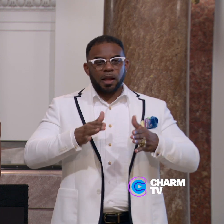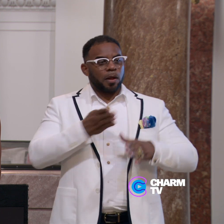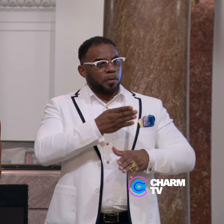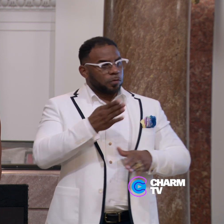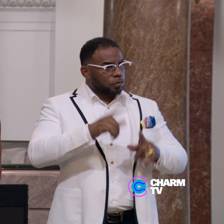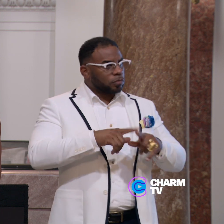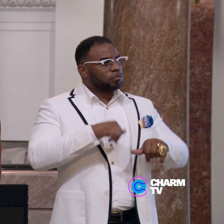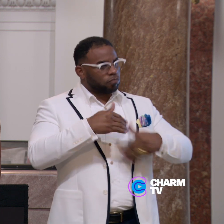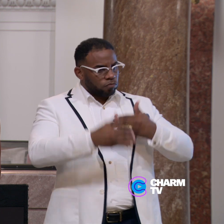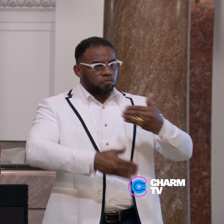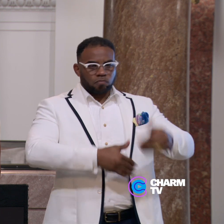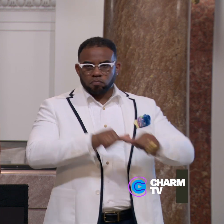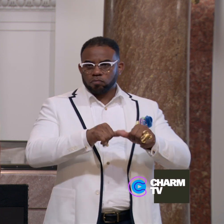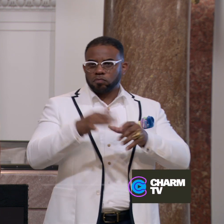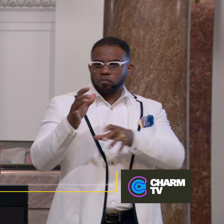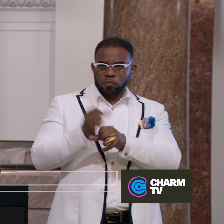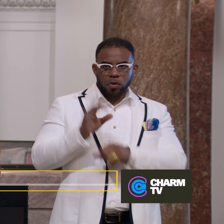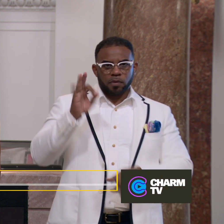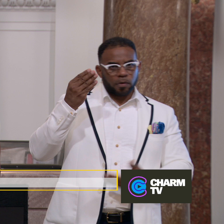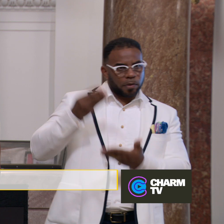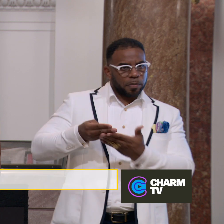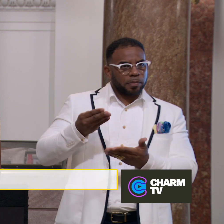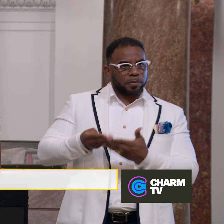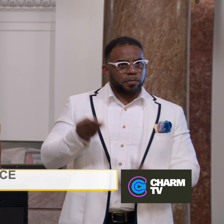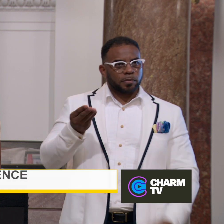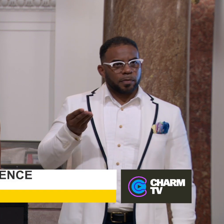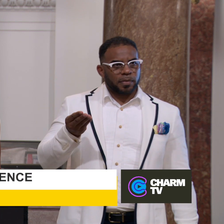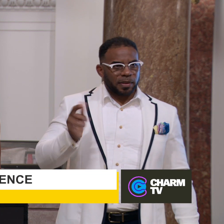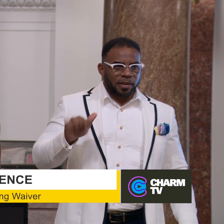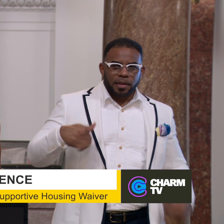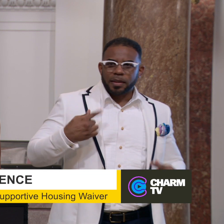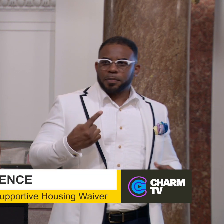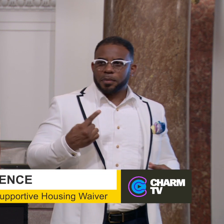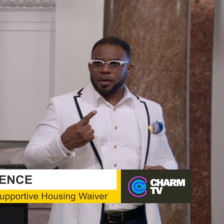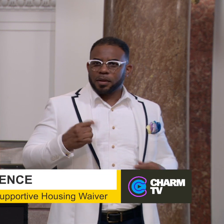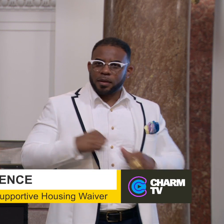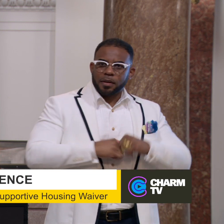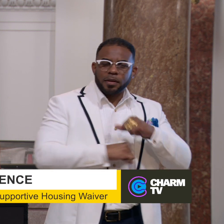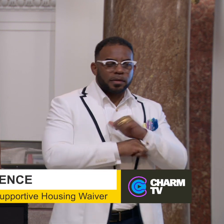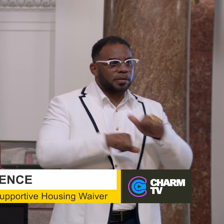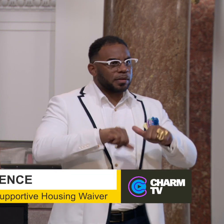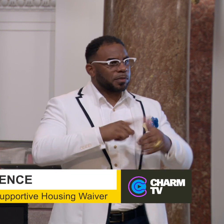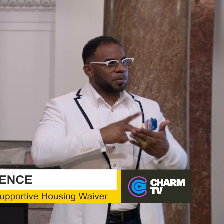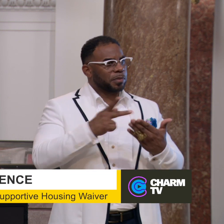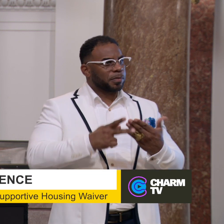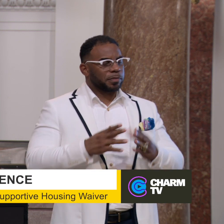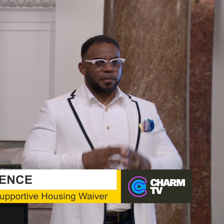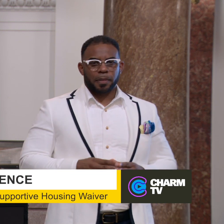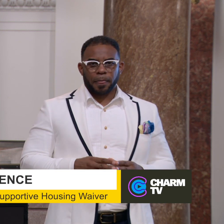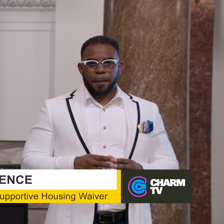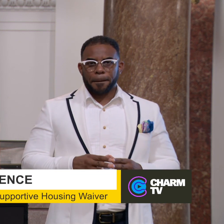Baltimore to continue receiving the federal dollars that have been the foundation of this initiative.